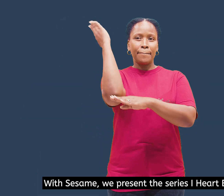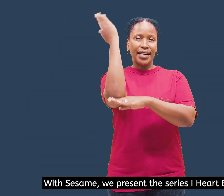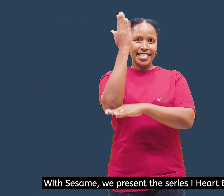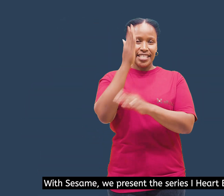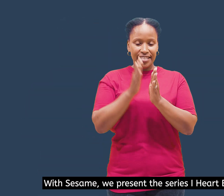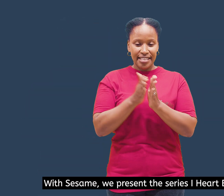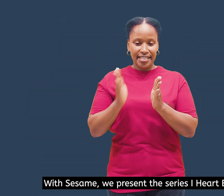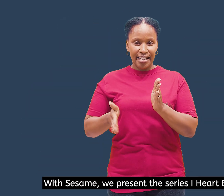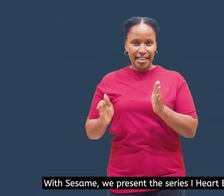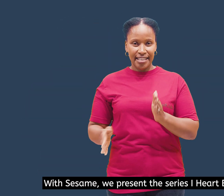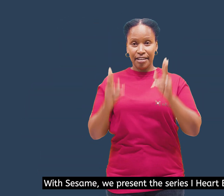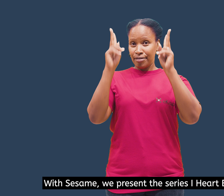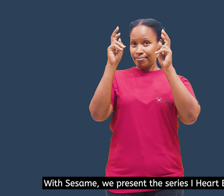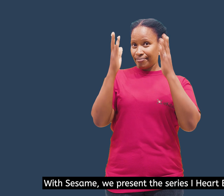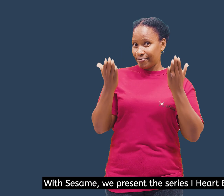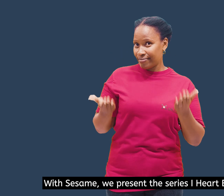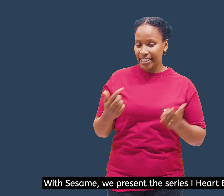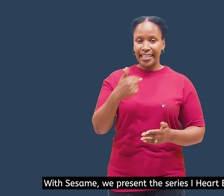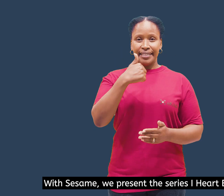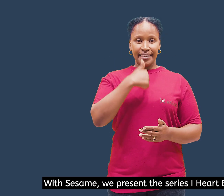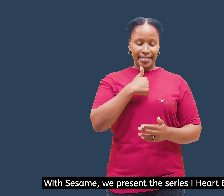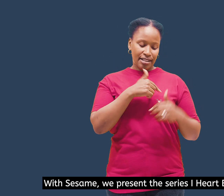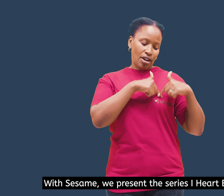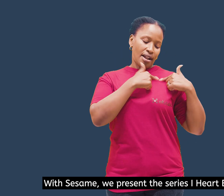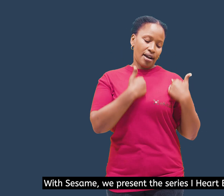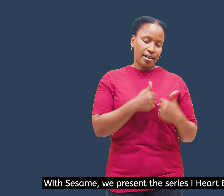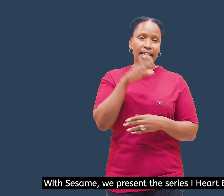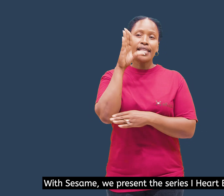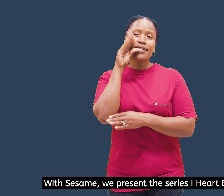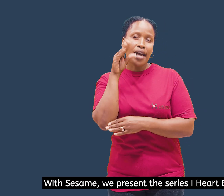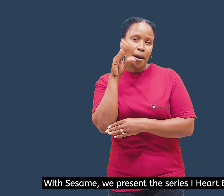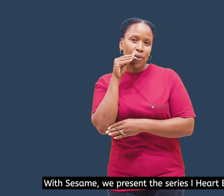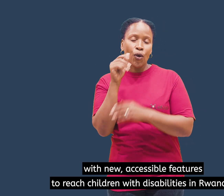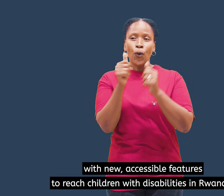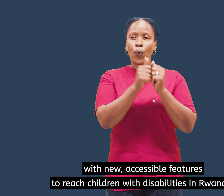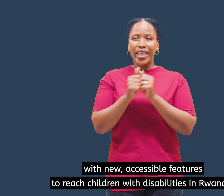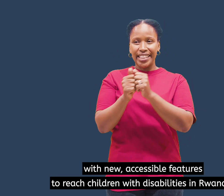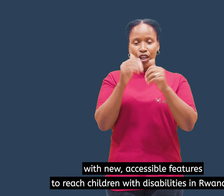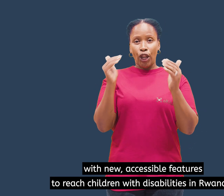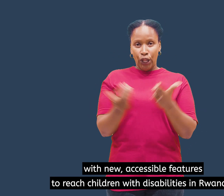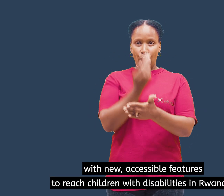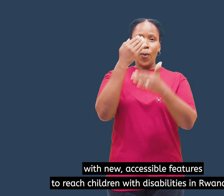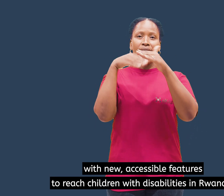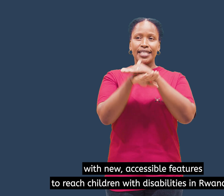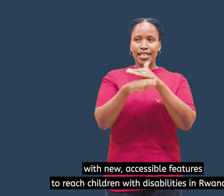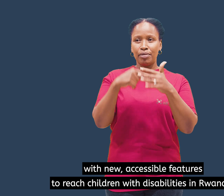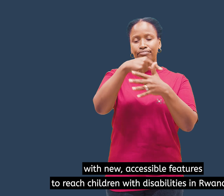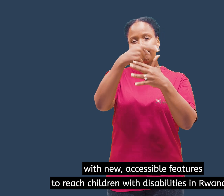With Sesame, we present the series, I Heart Elmo, with new accessible